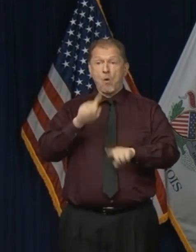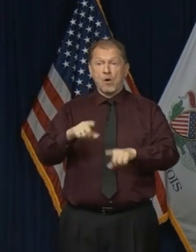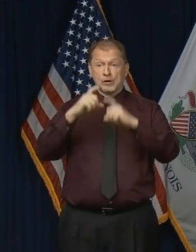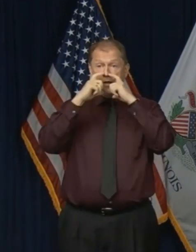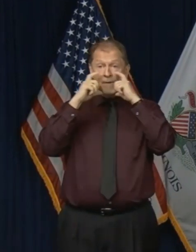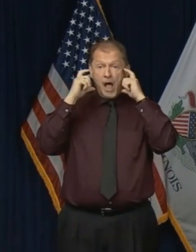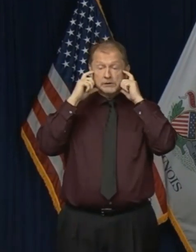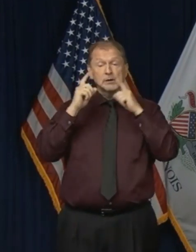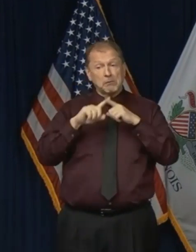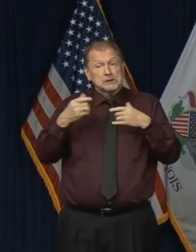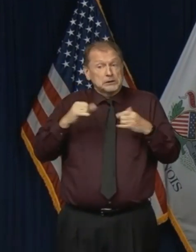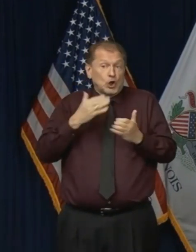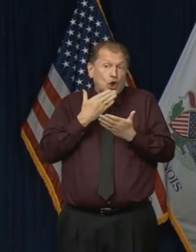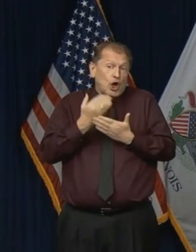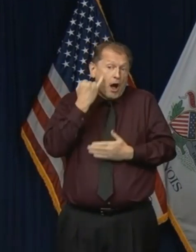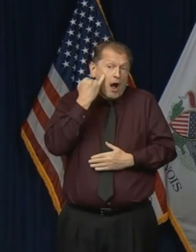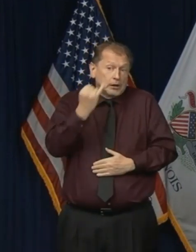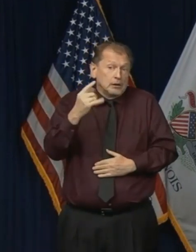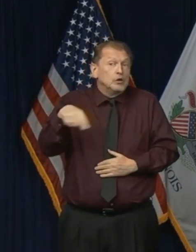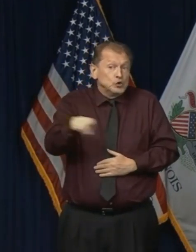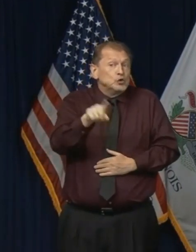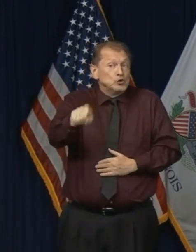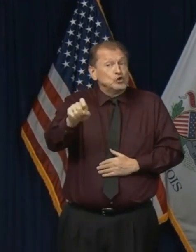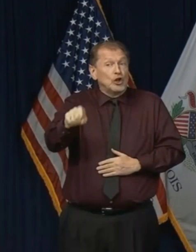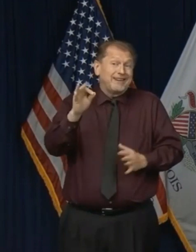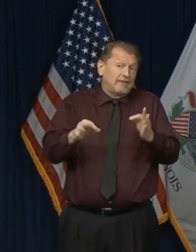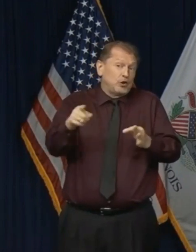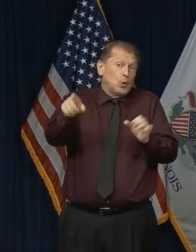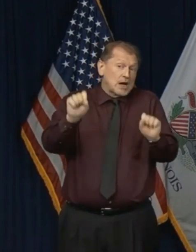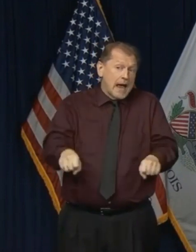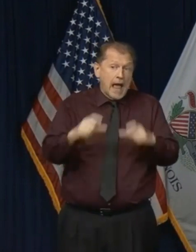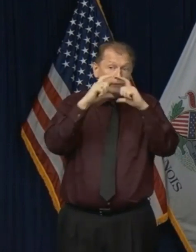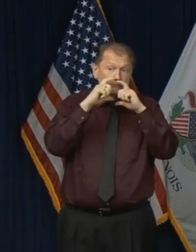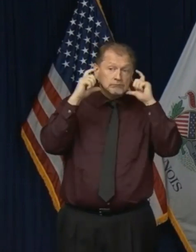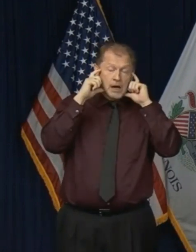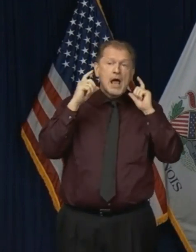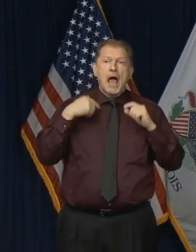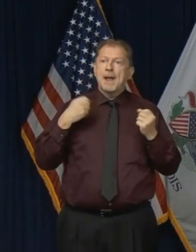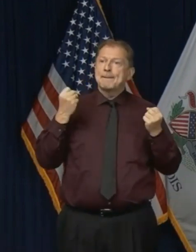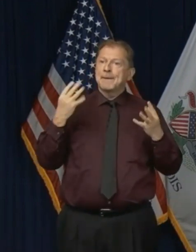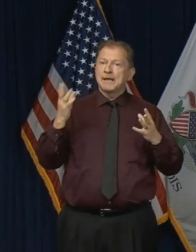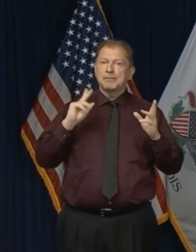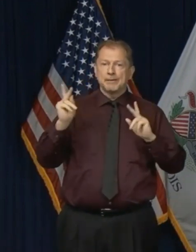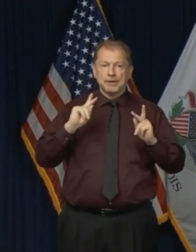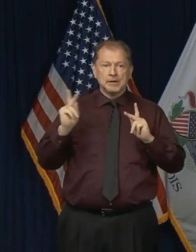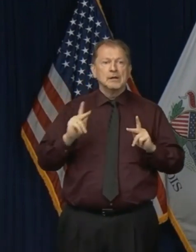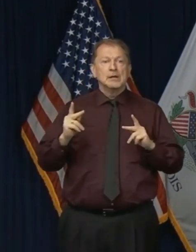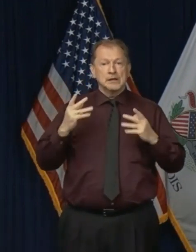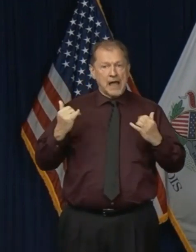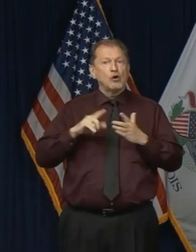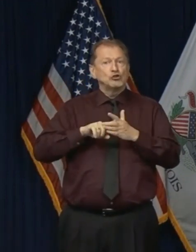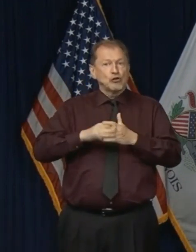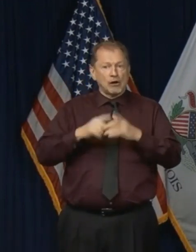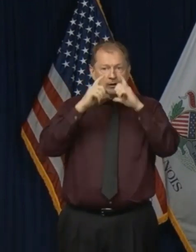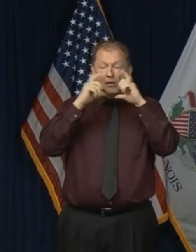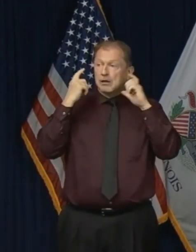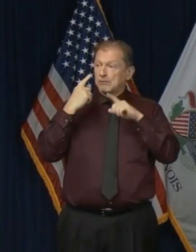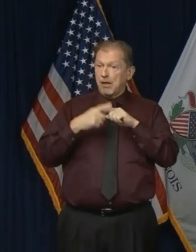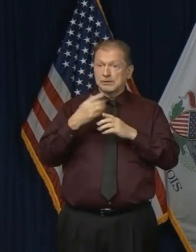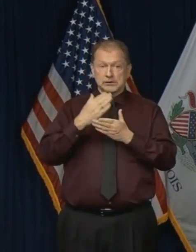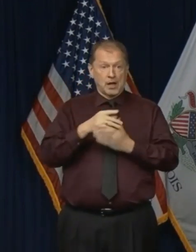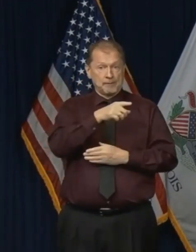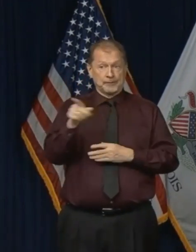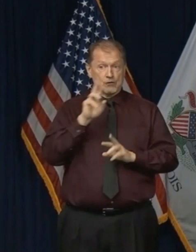I've encouraged everybody to do so. And I don't know if you've noticed, there are quite a number of people who are doing so. In fact, a number of you in the room.